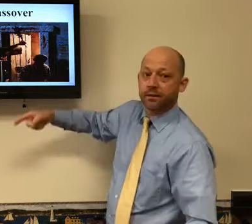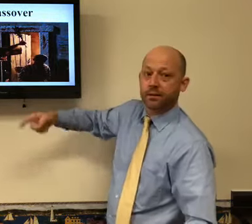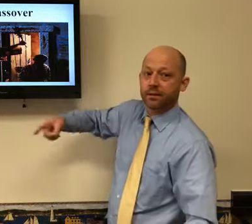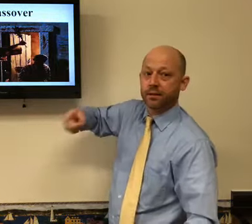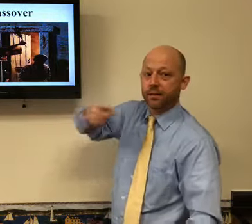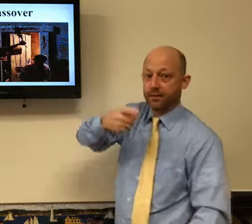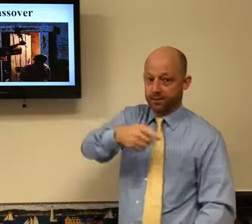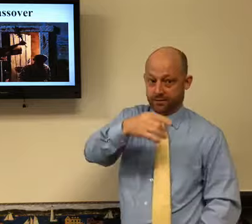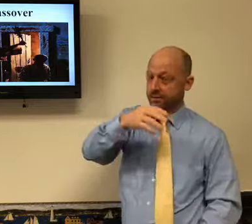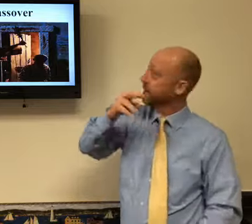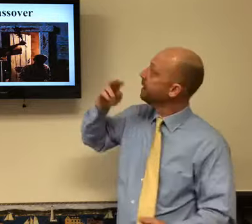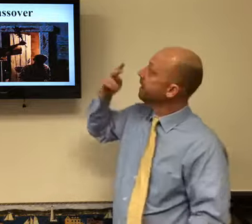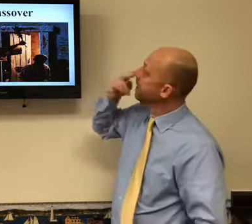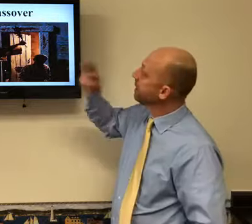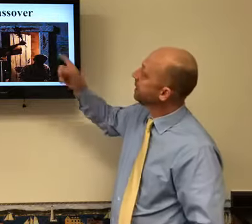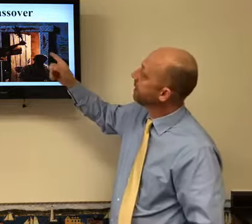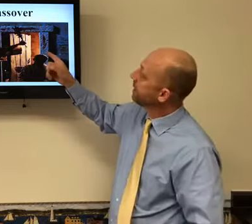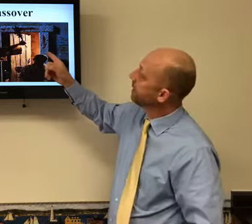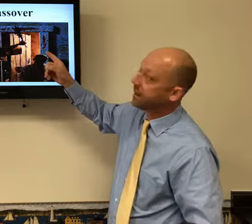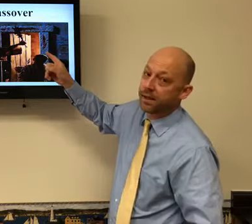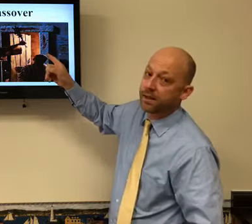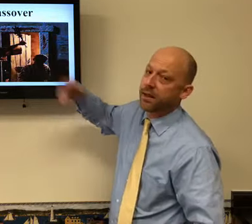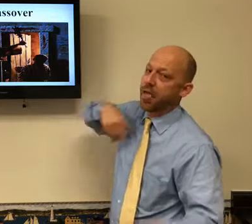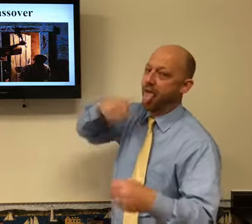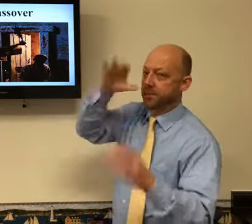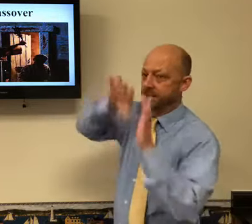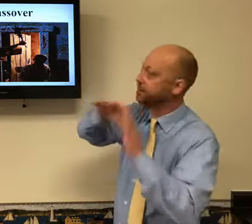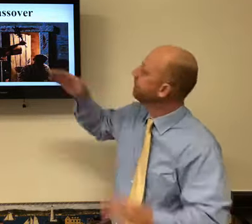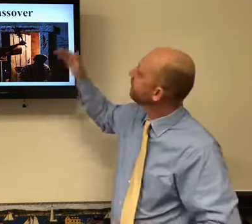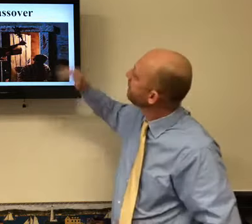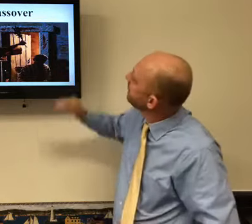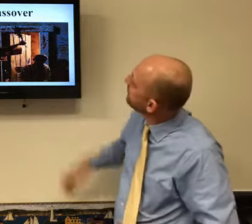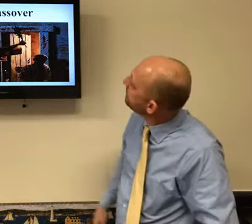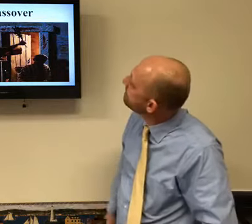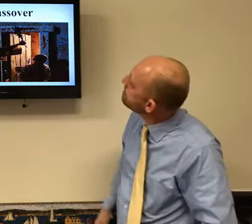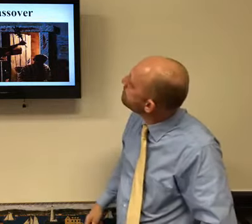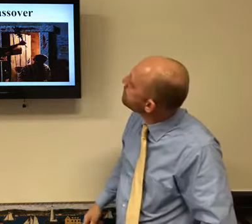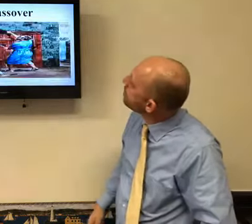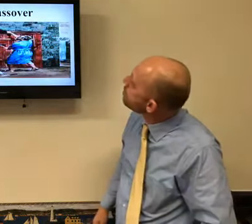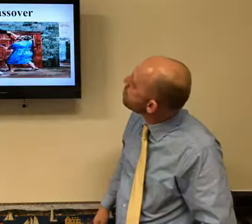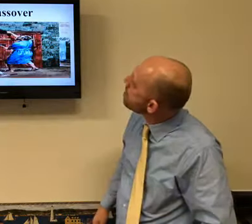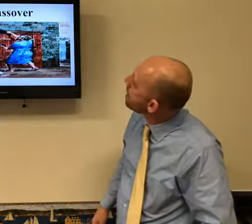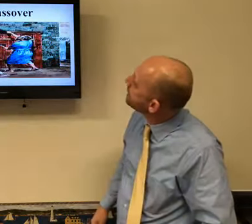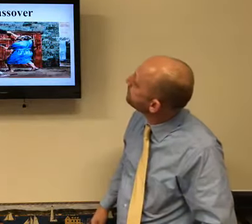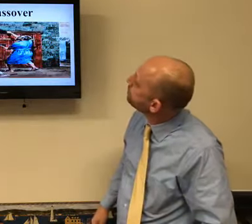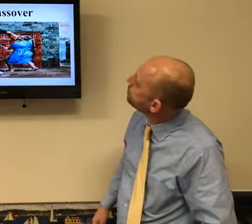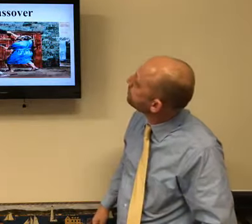And the blood, of course, would probably drip down. I have a picture here.